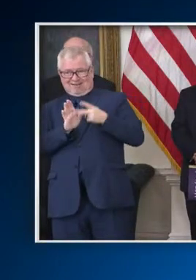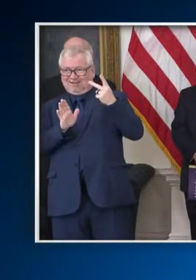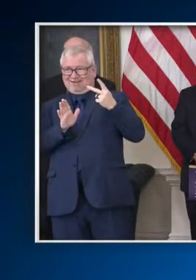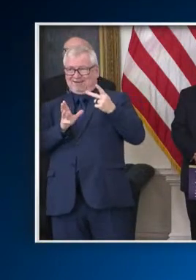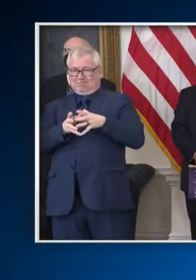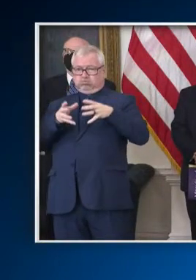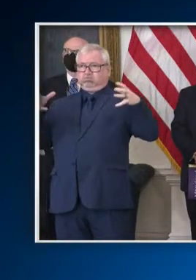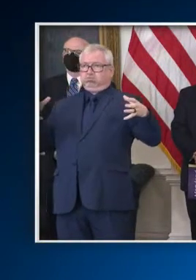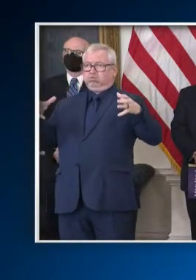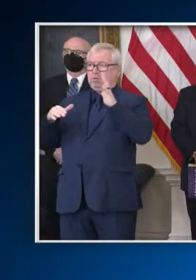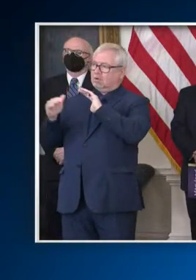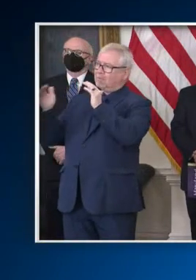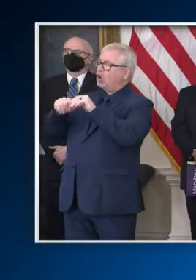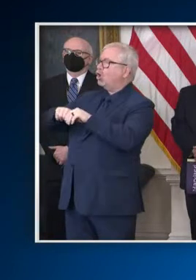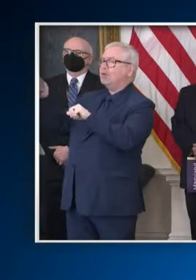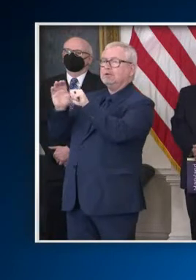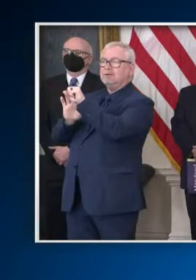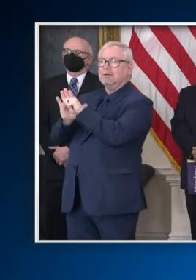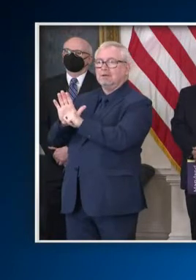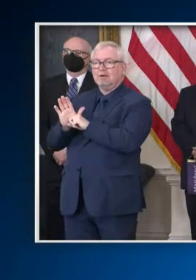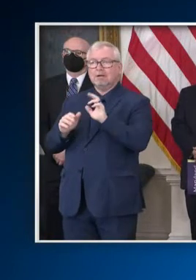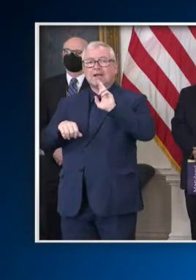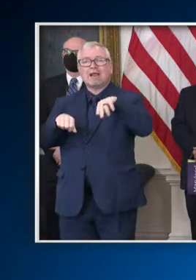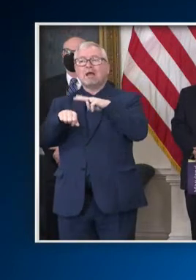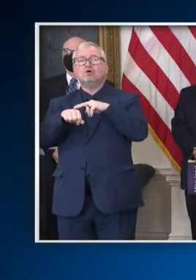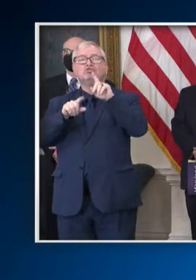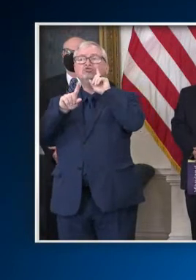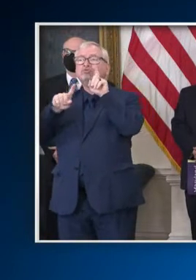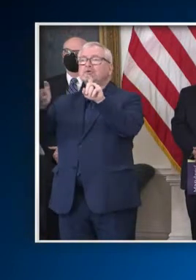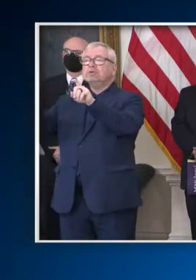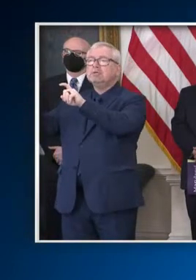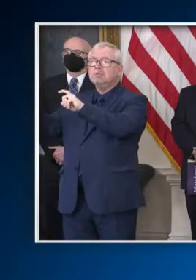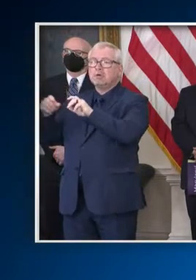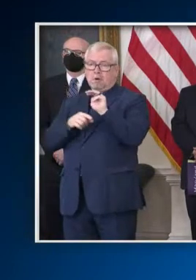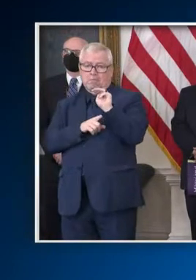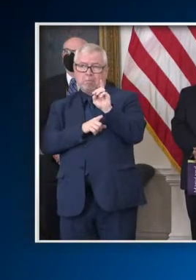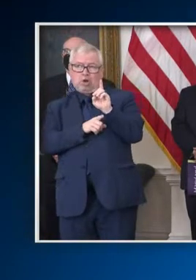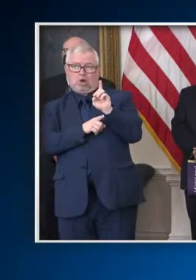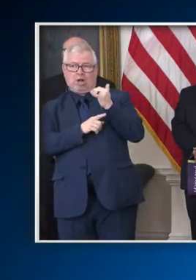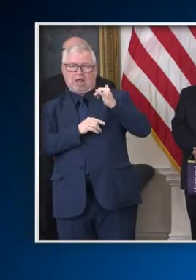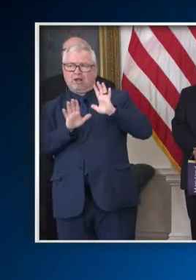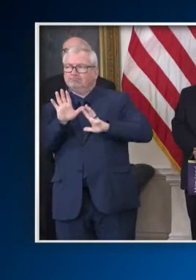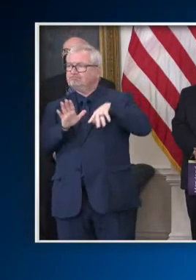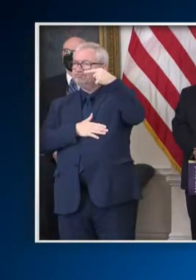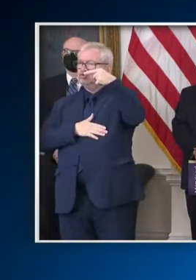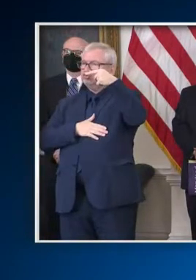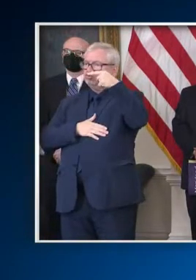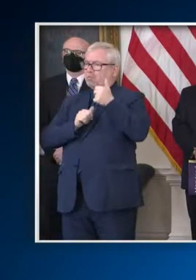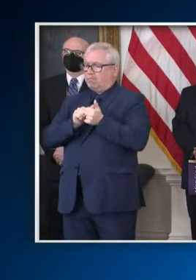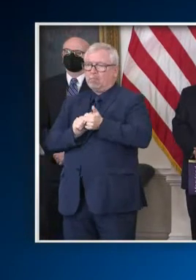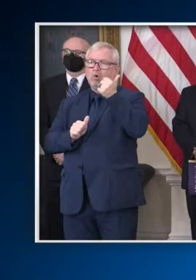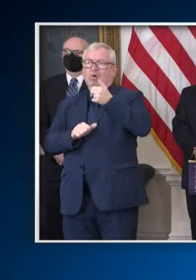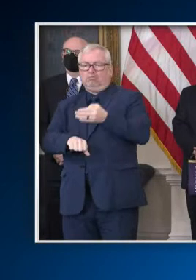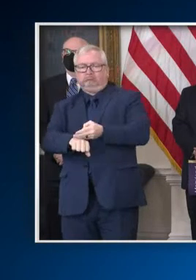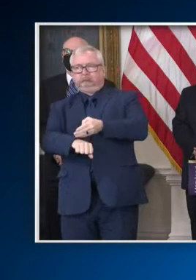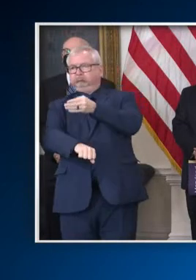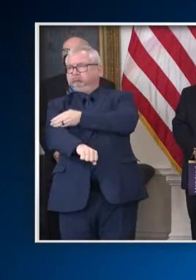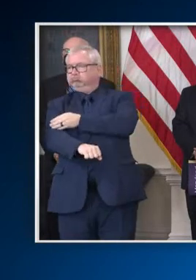And a national survey recently named Maryland as the single most improved state for business in America.